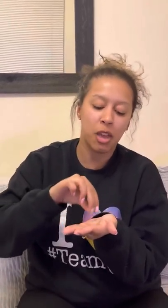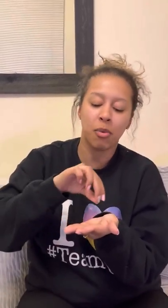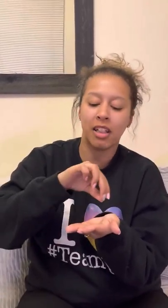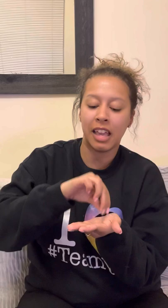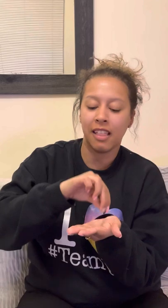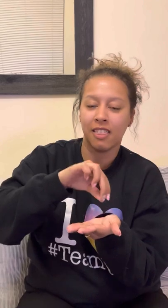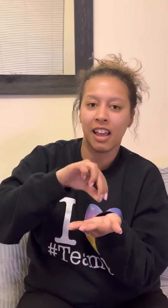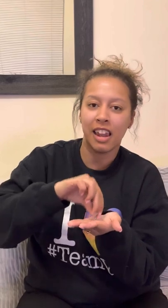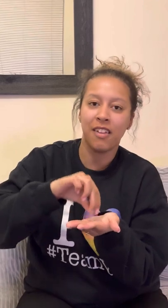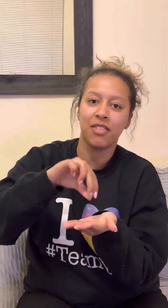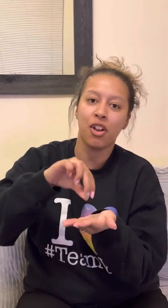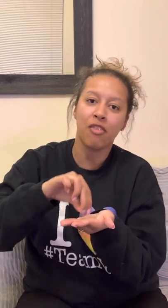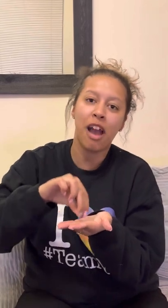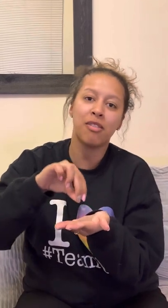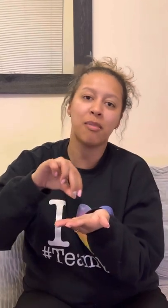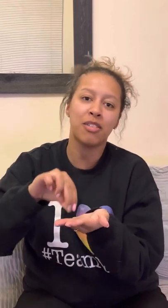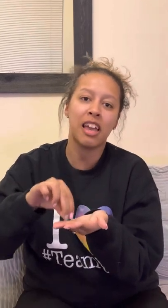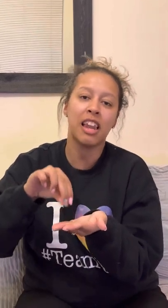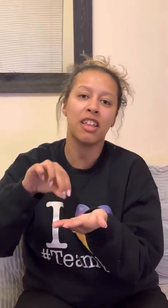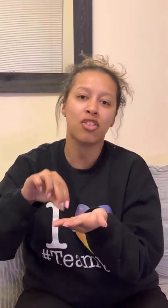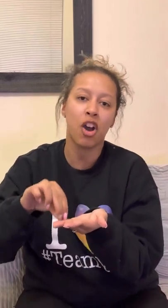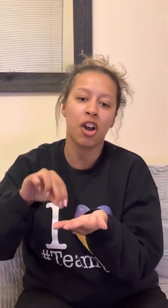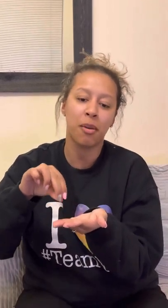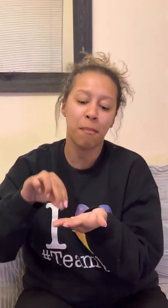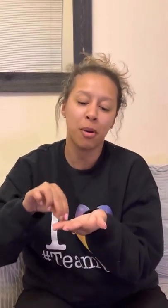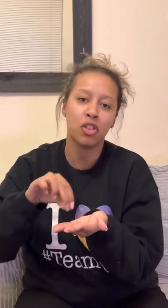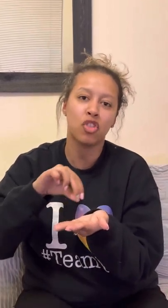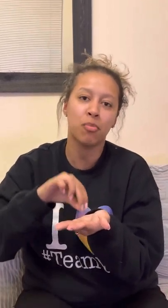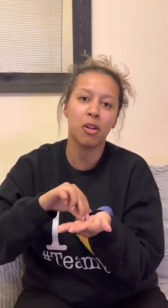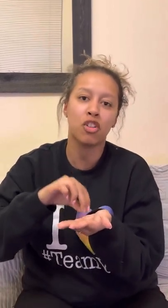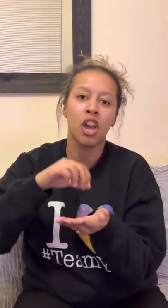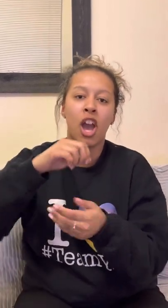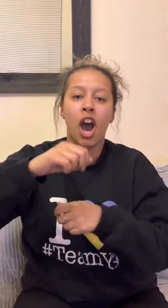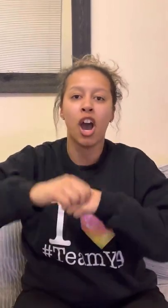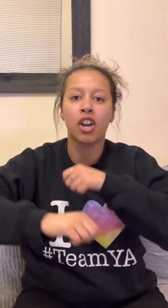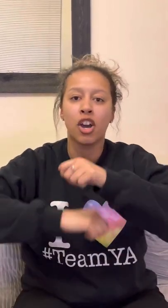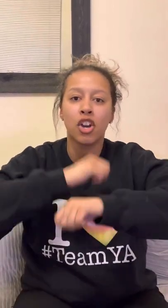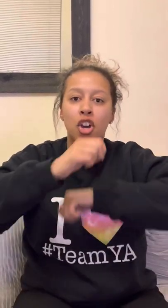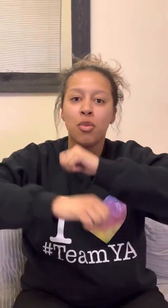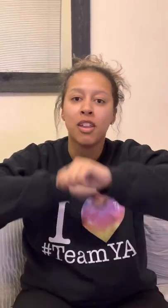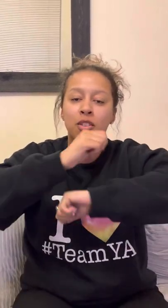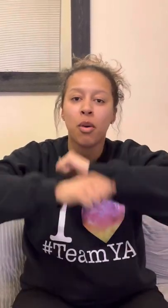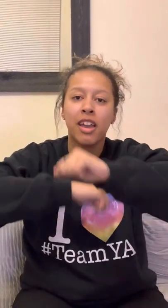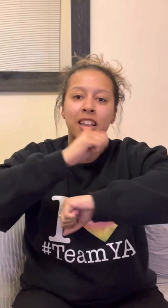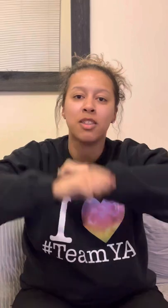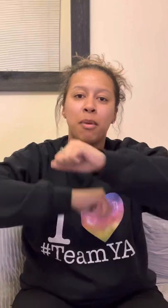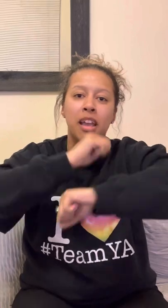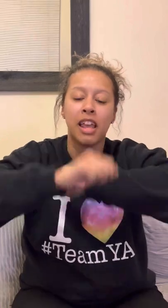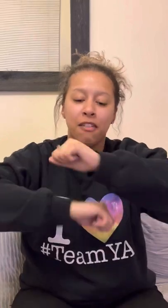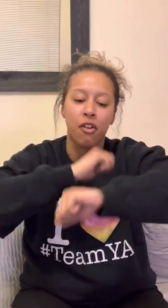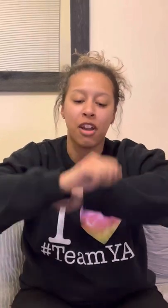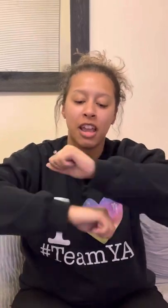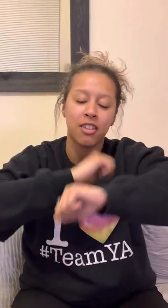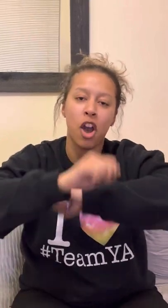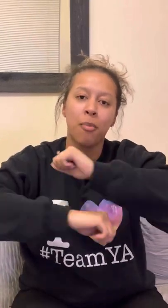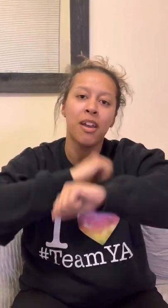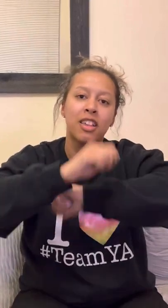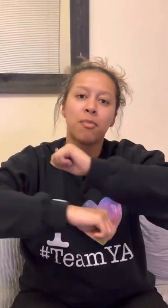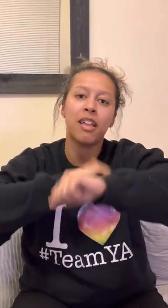will eat the leaves around him till it's gone. Munch, munch. A cocoon is what he's spinning for his home. Spin,